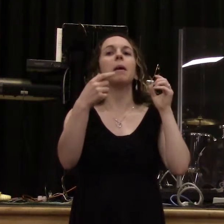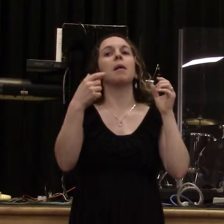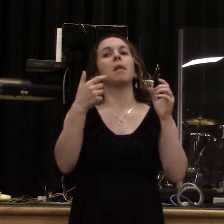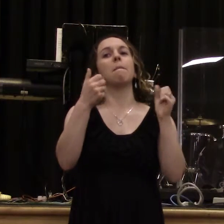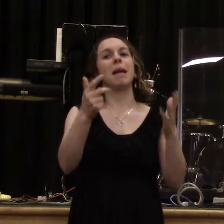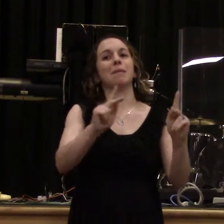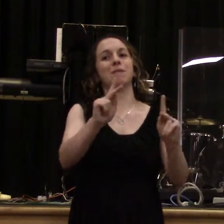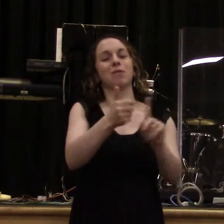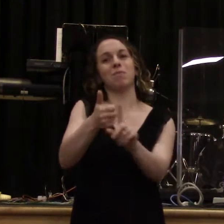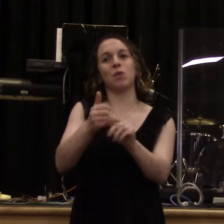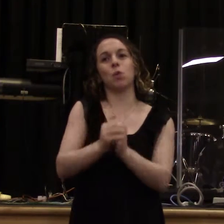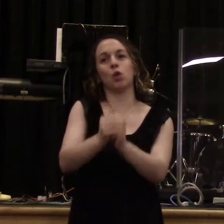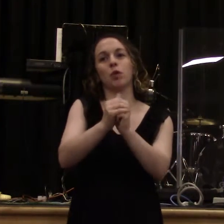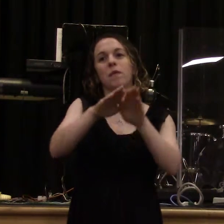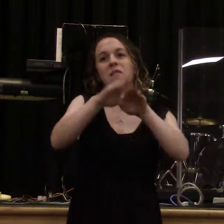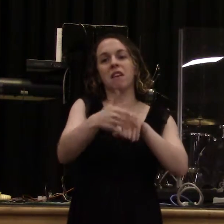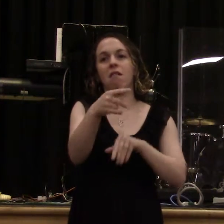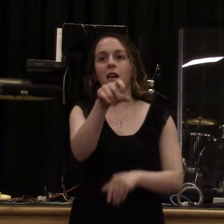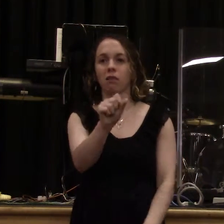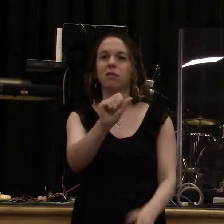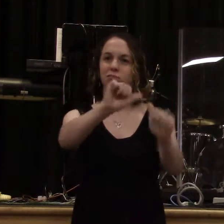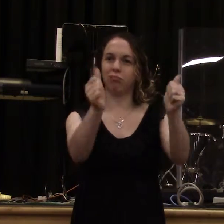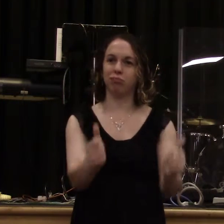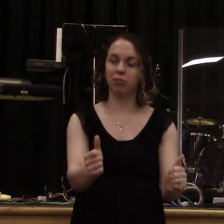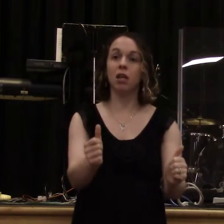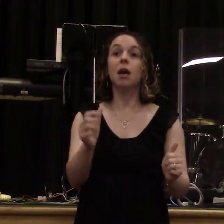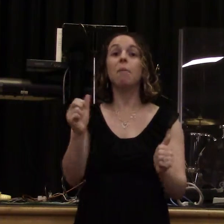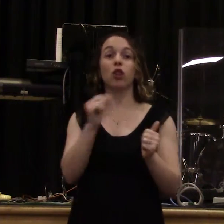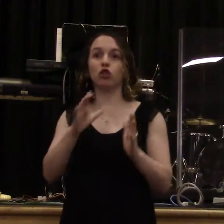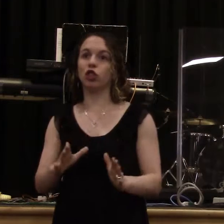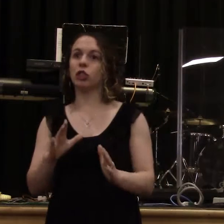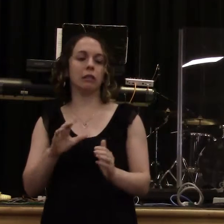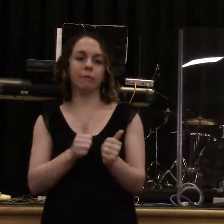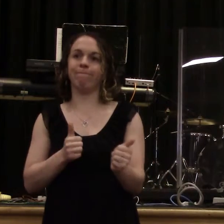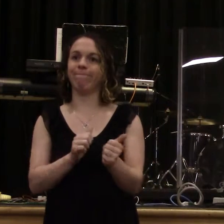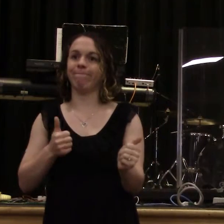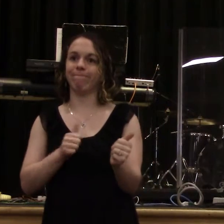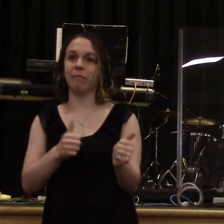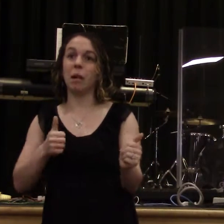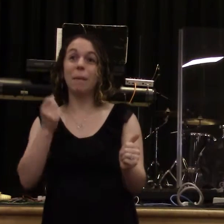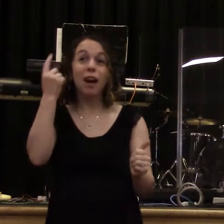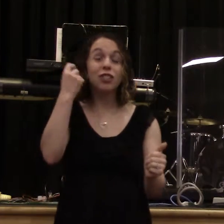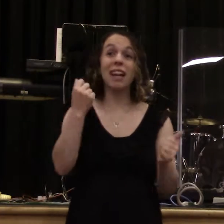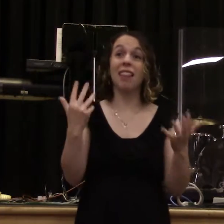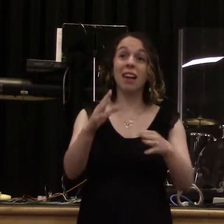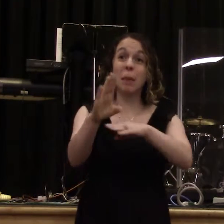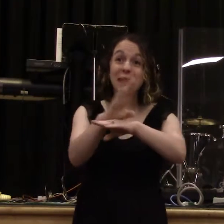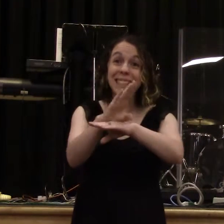eat food that was sacrificed to idols. And in that city, the guilds or the trade unions were tied to different